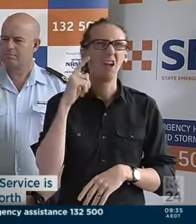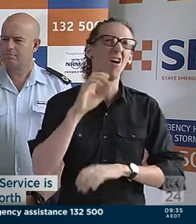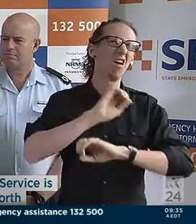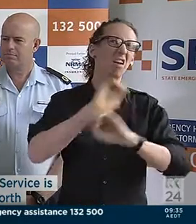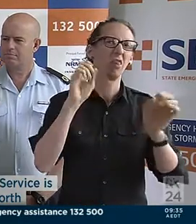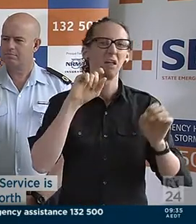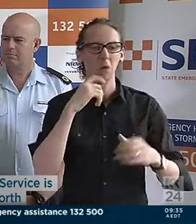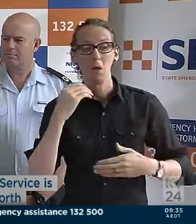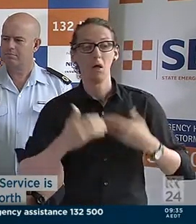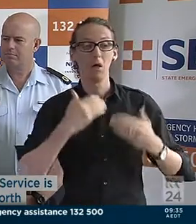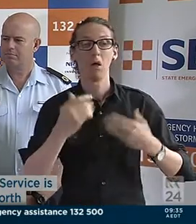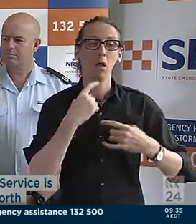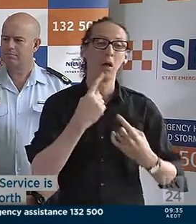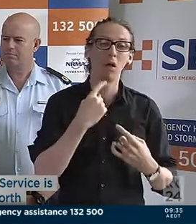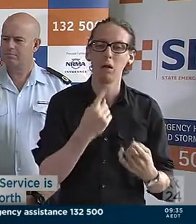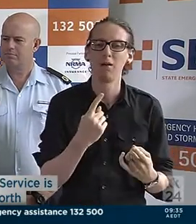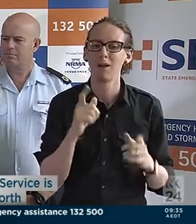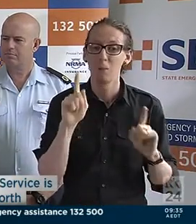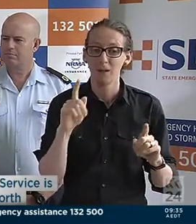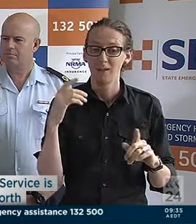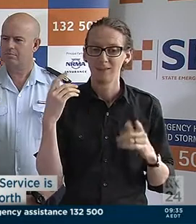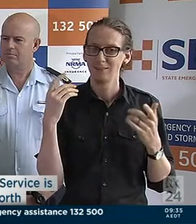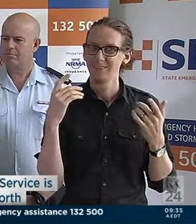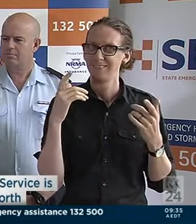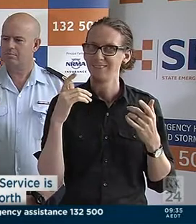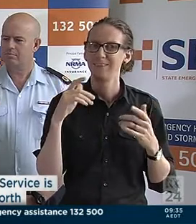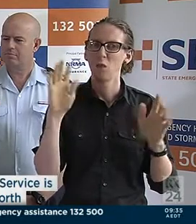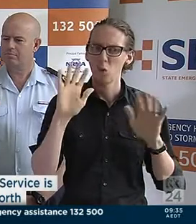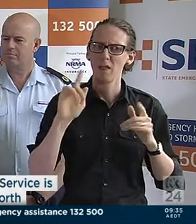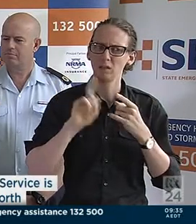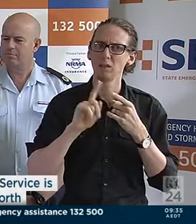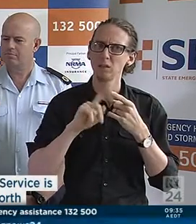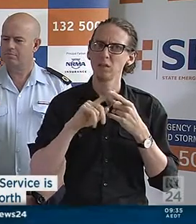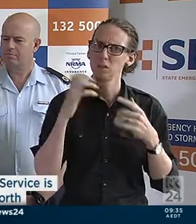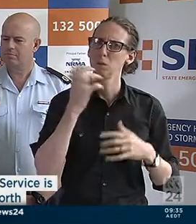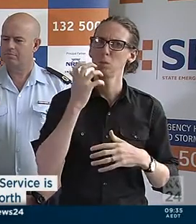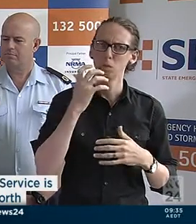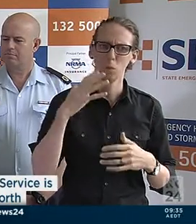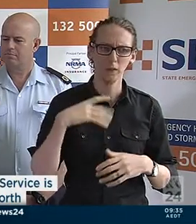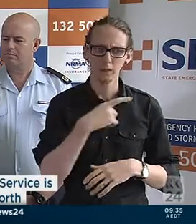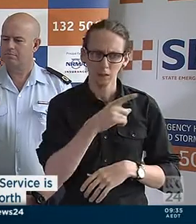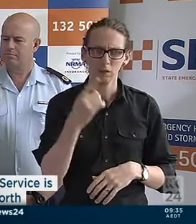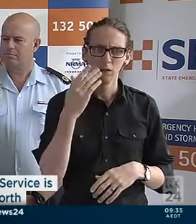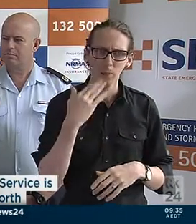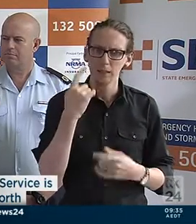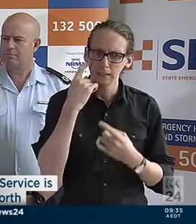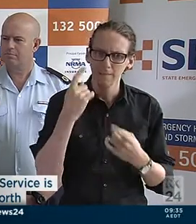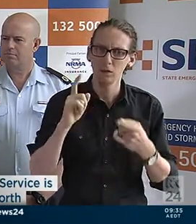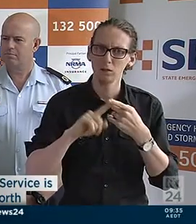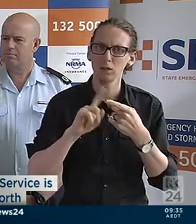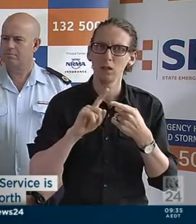will become complacent in this scenario but the weather system hasn't actually left our area so we need people as I say to remain vigilant